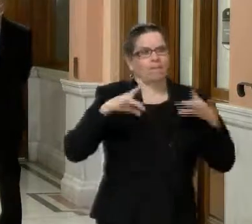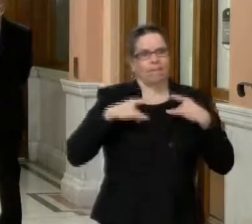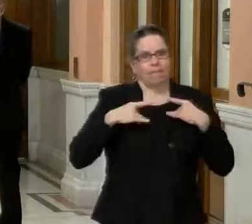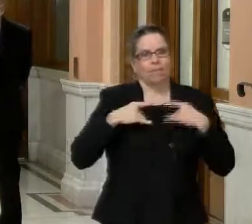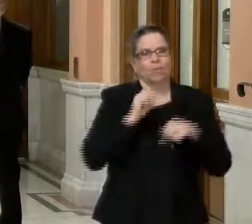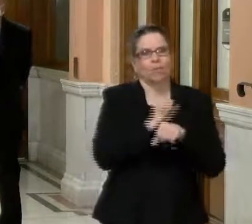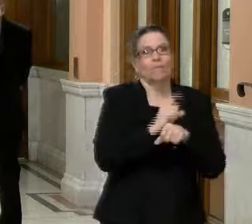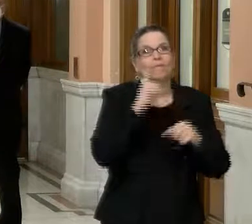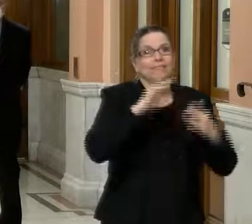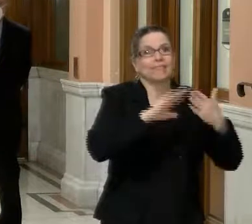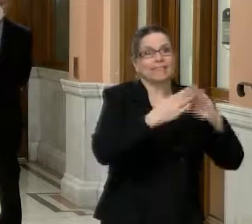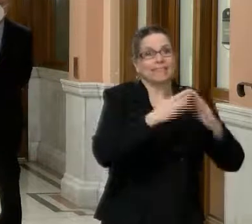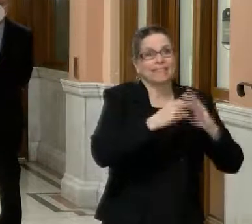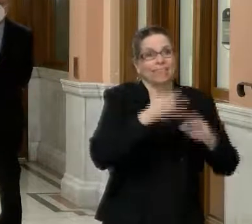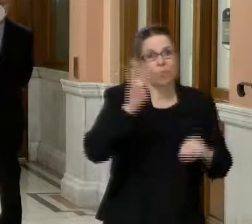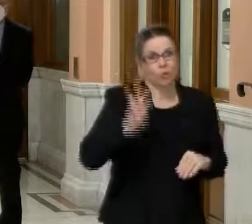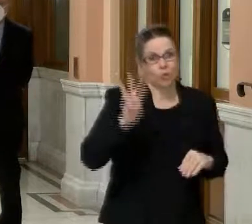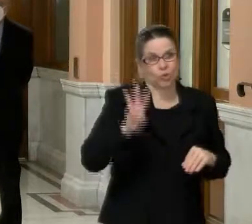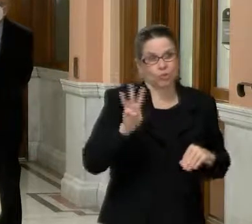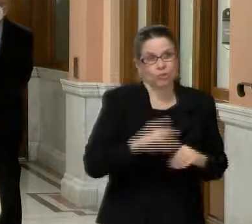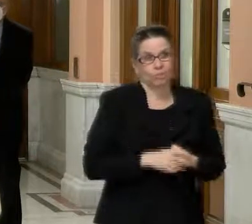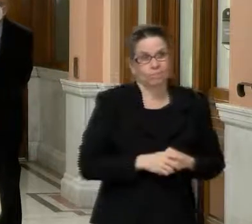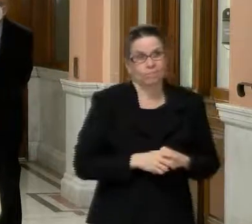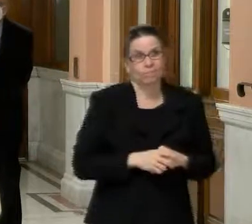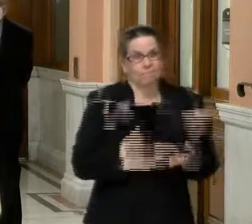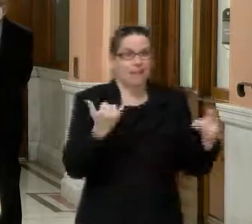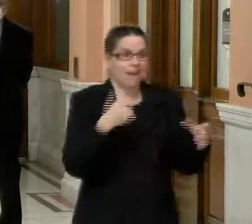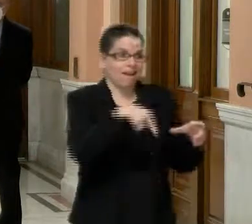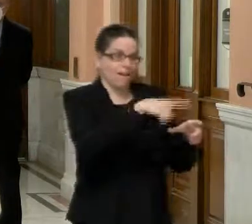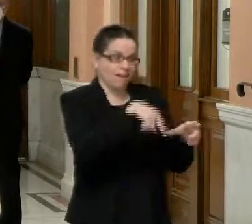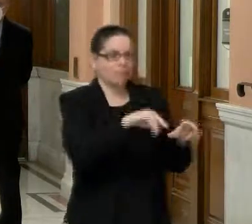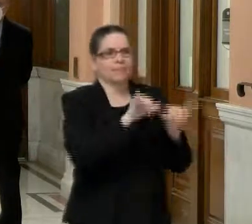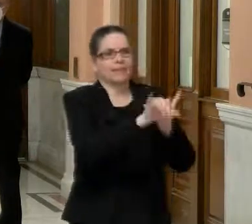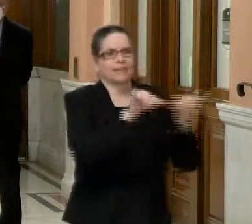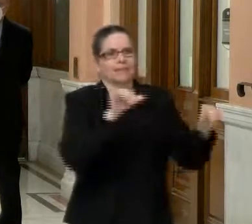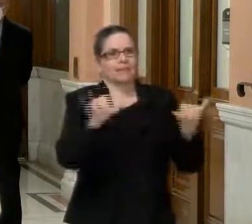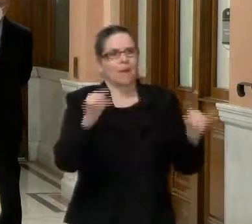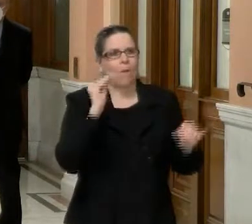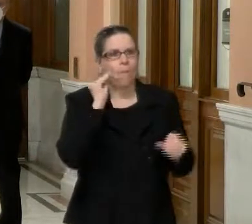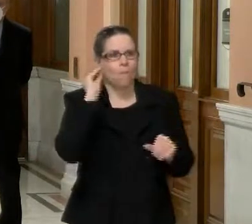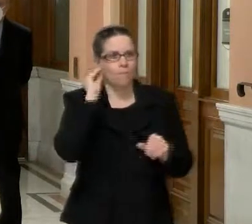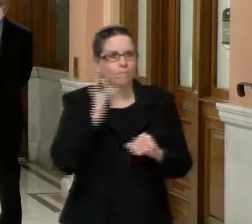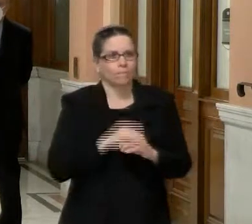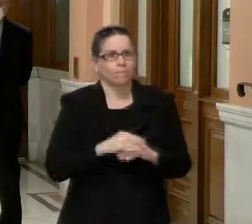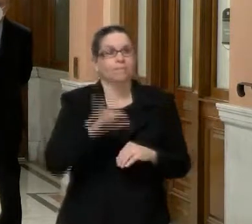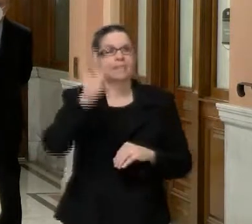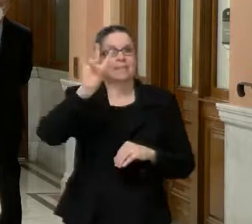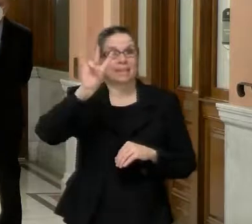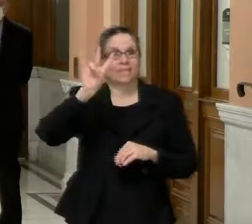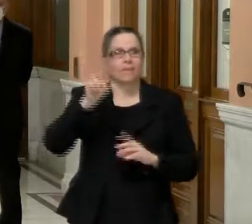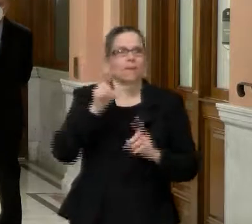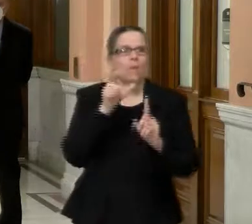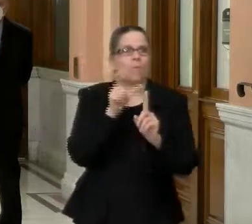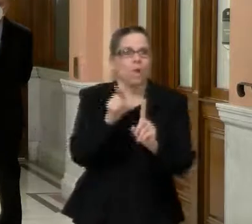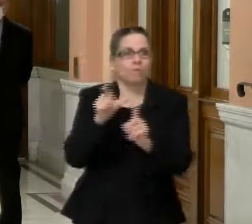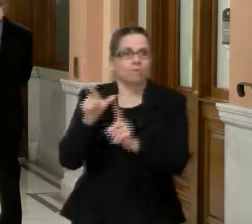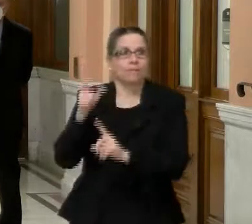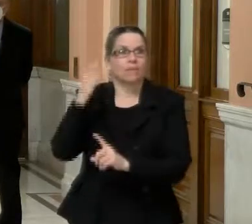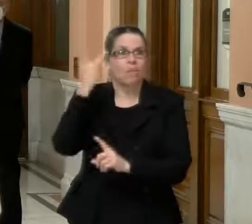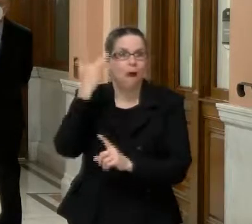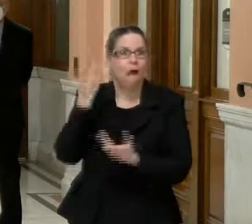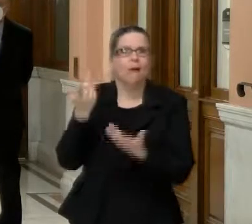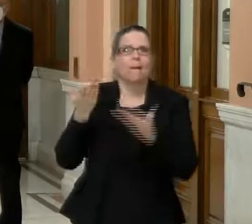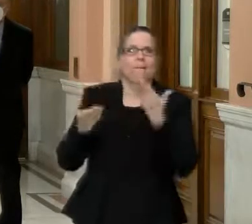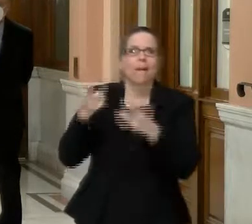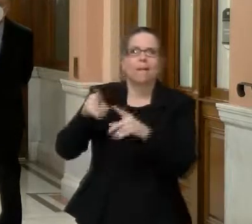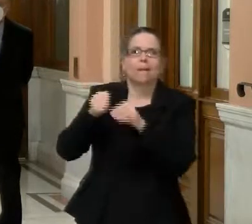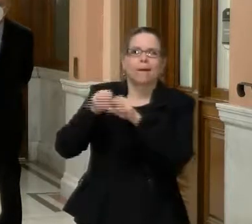positive for the coronavirus. They're all isolating. We have seven others who are in quarantine because of close contact. That's a